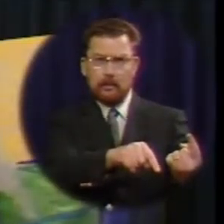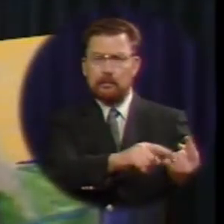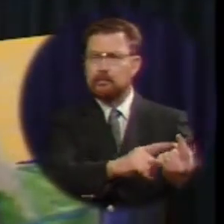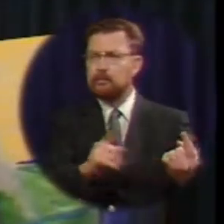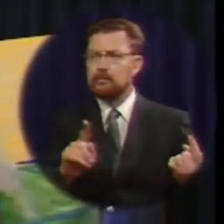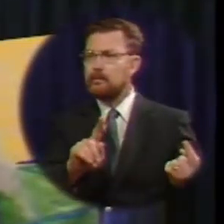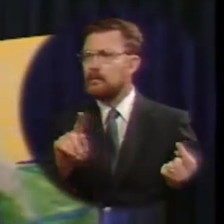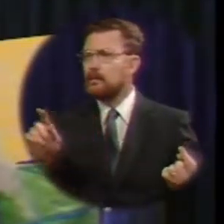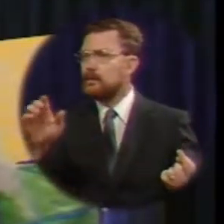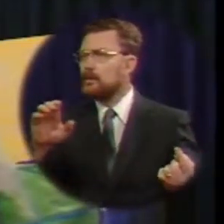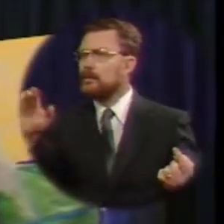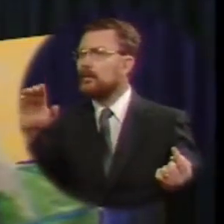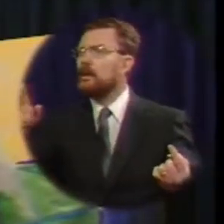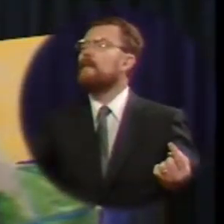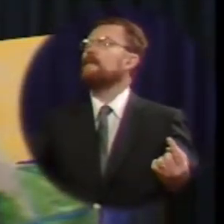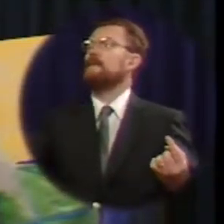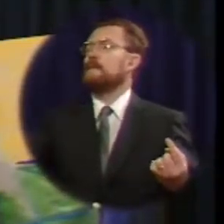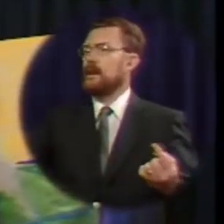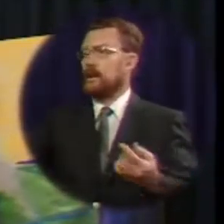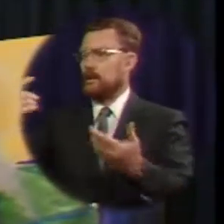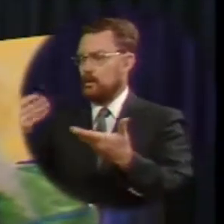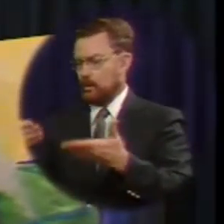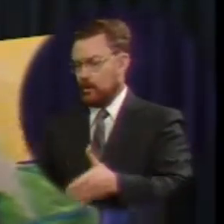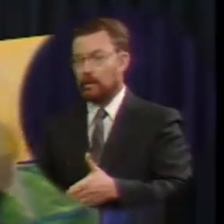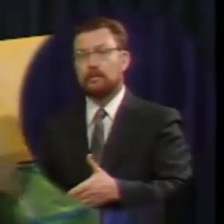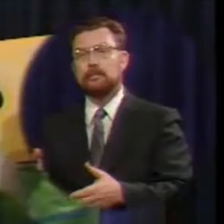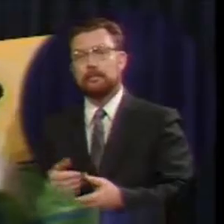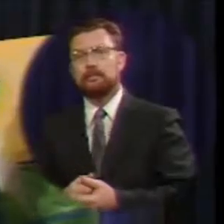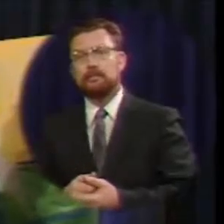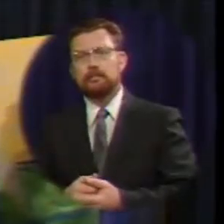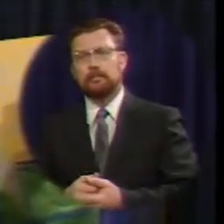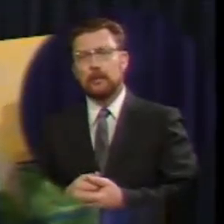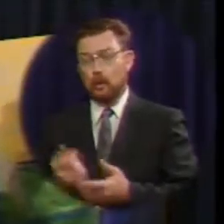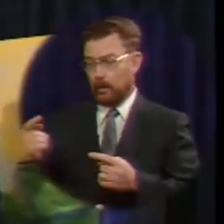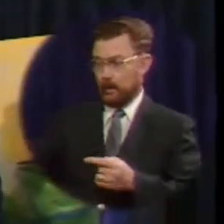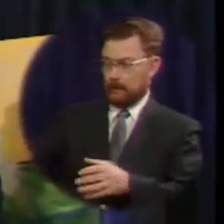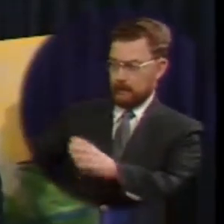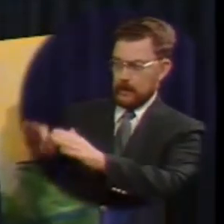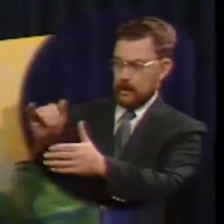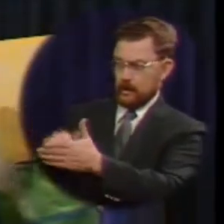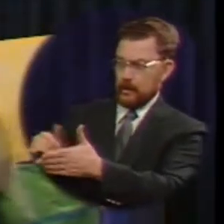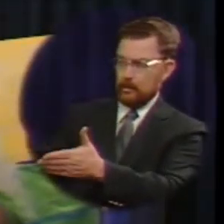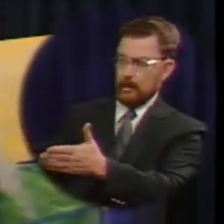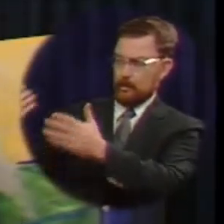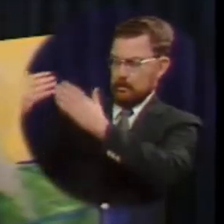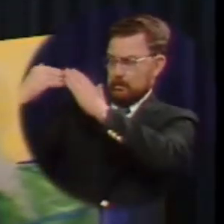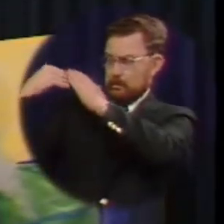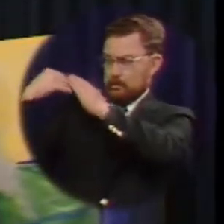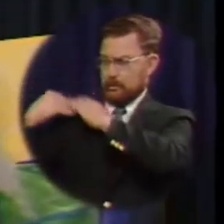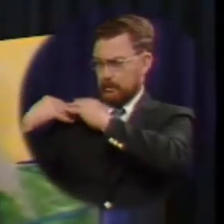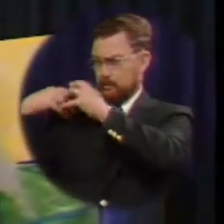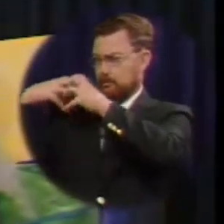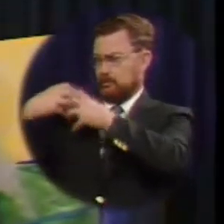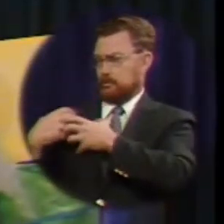and go after that which is lost until he find it and when he has found it he lays it on his shoulder rejoicing